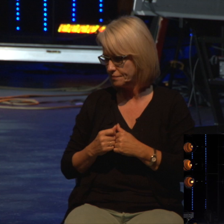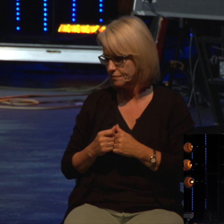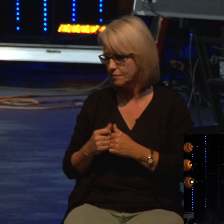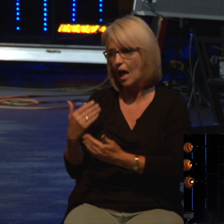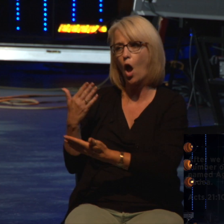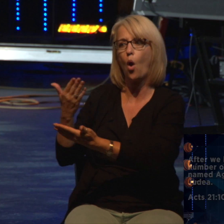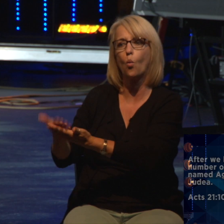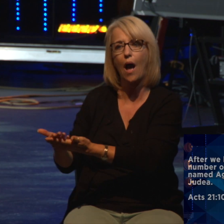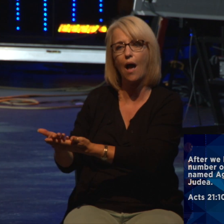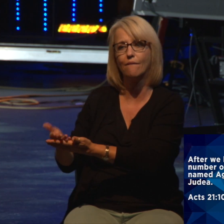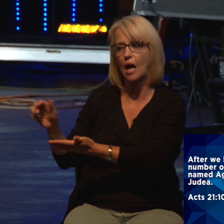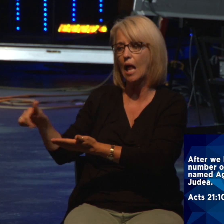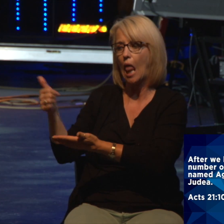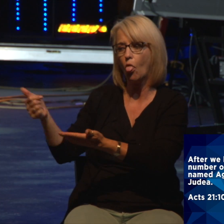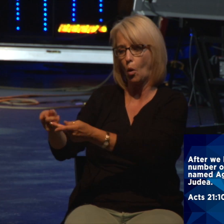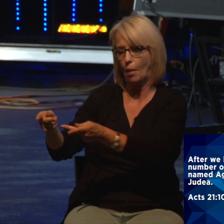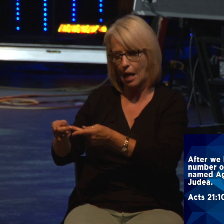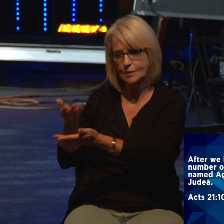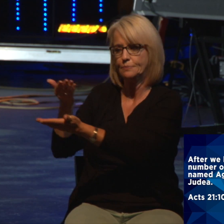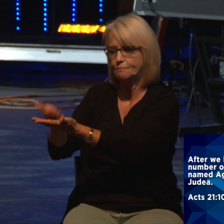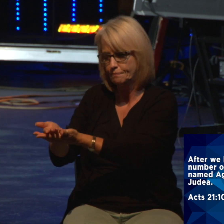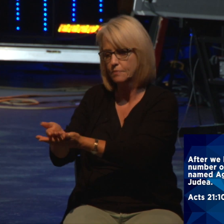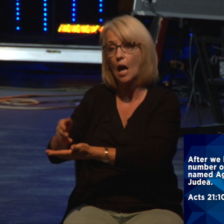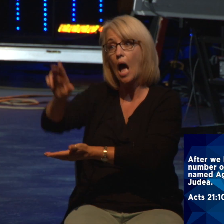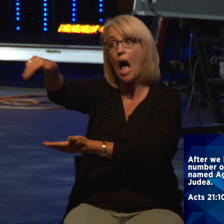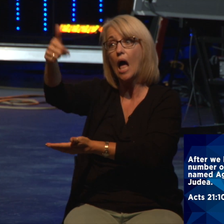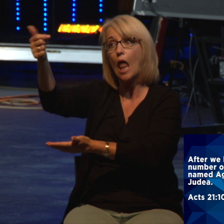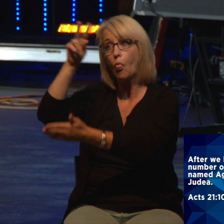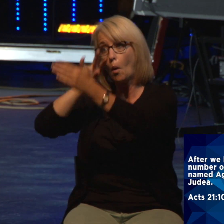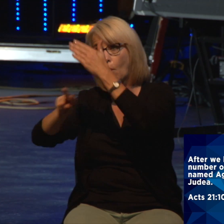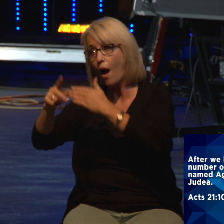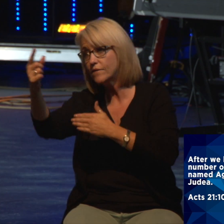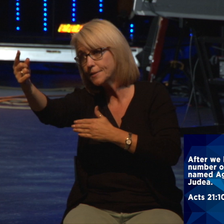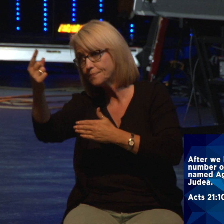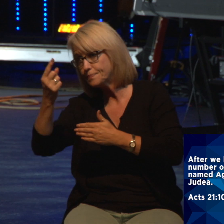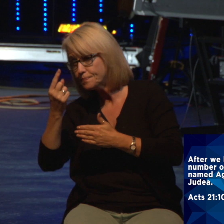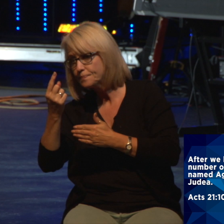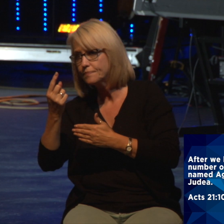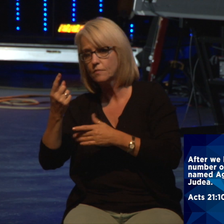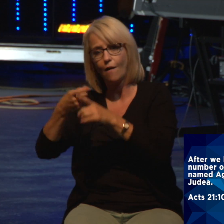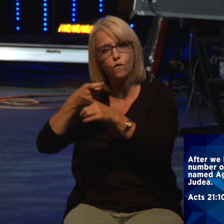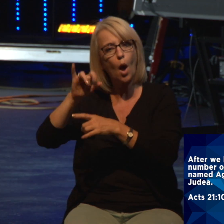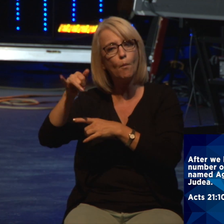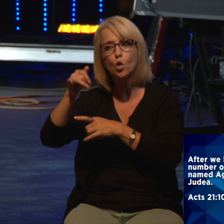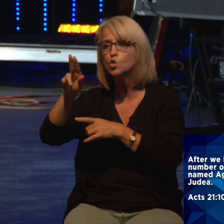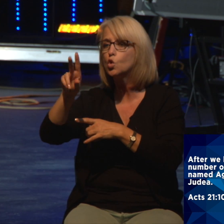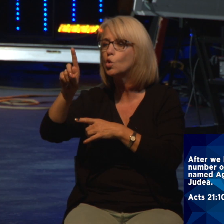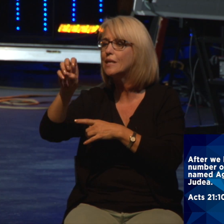After we had been there a number of days, a prophet named Agabus came down from Judea. Coming over